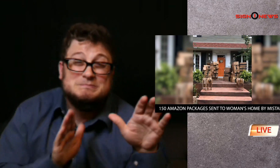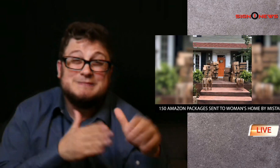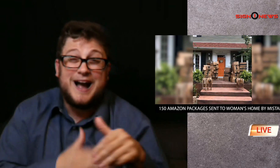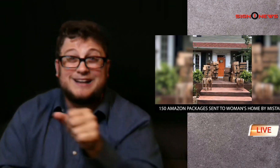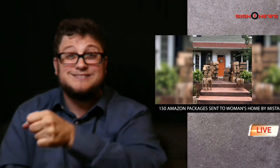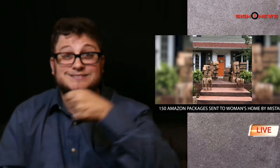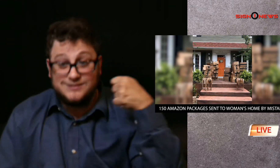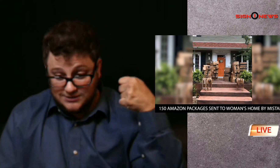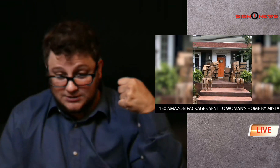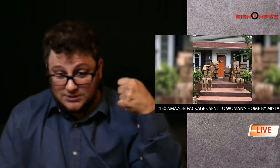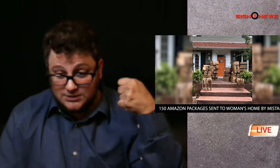fifty boxes